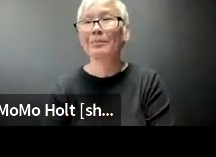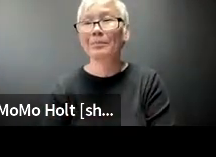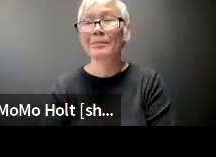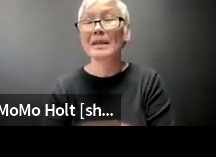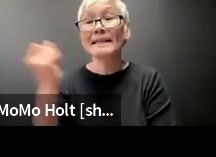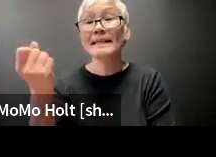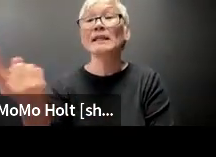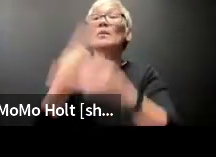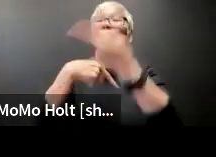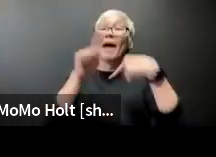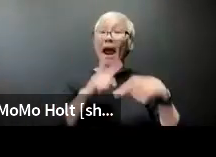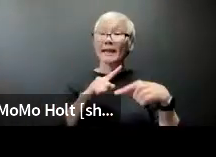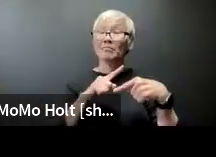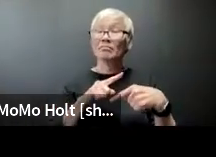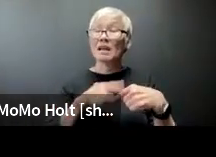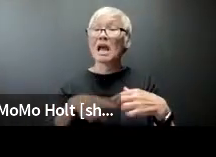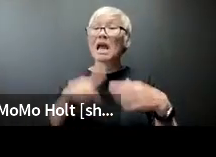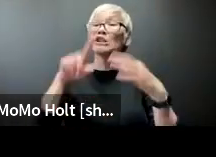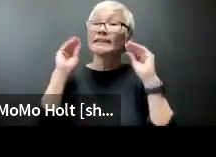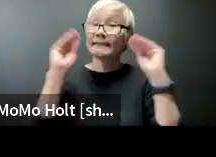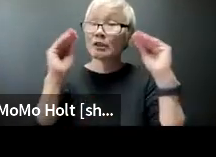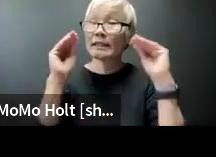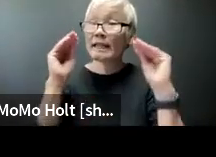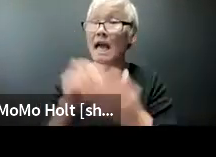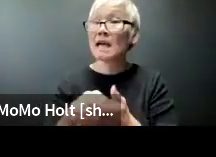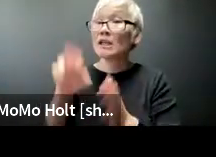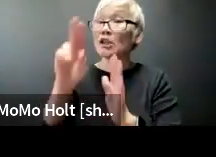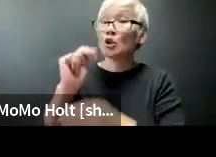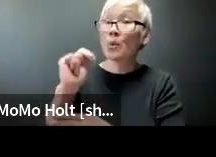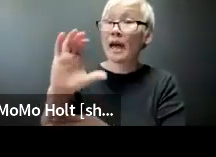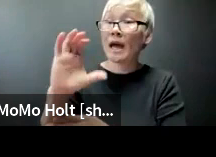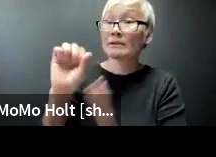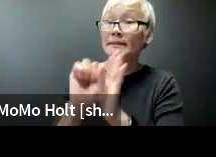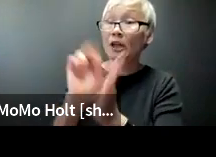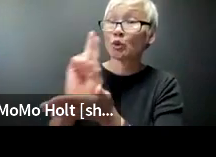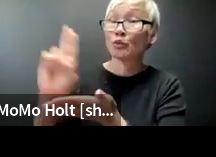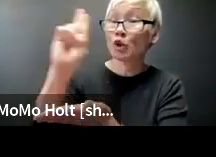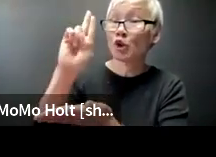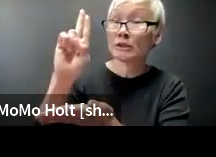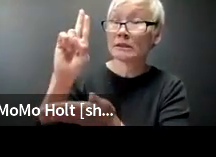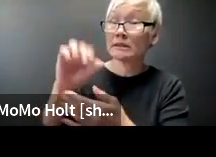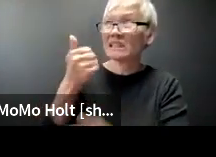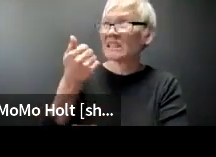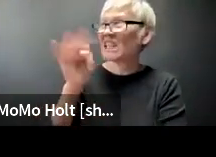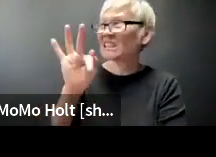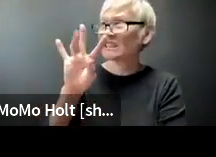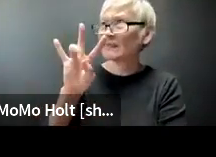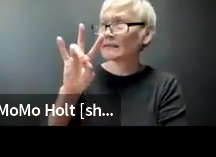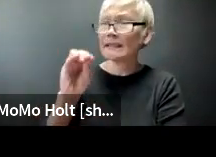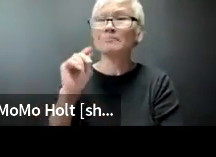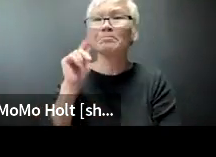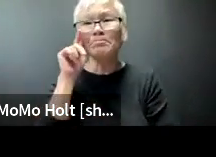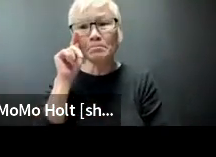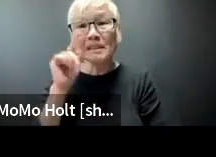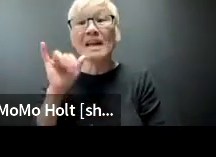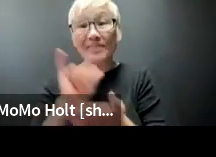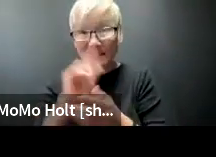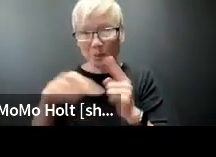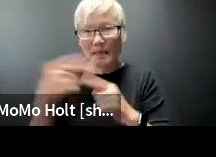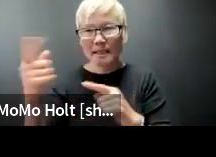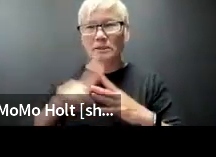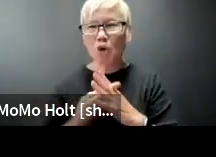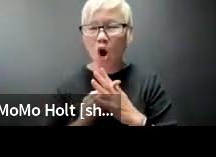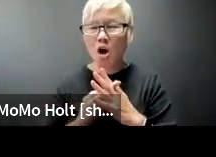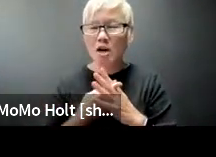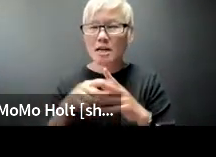that had to stop so he went back started teaching at north carolina state university in the